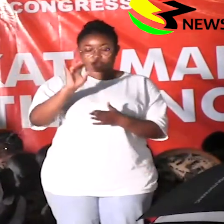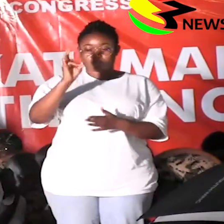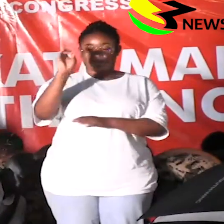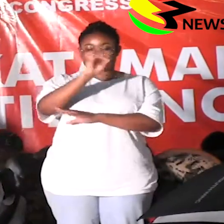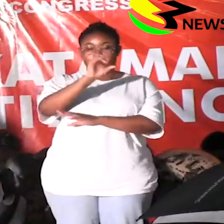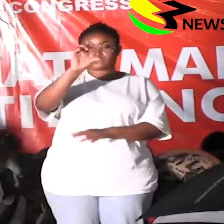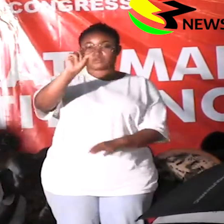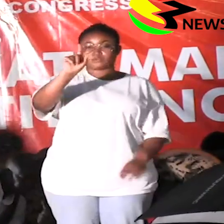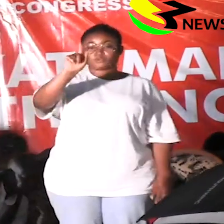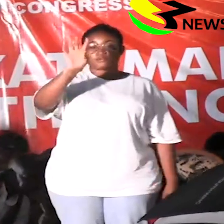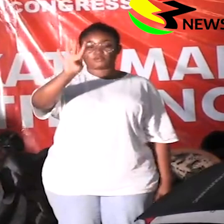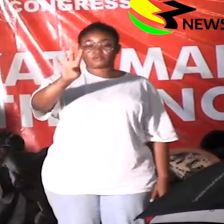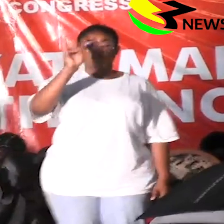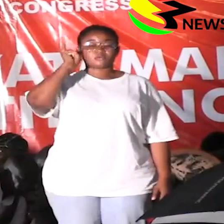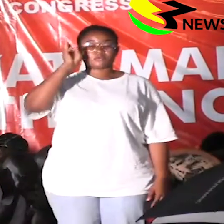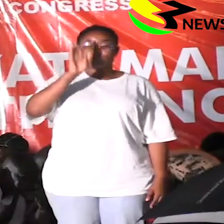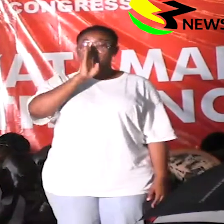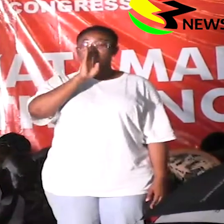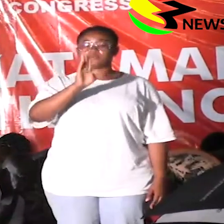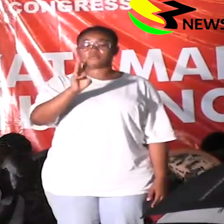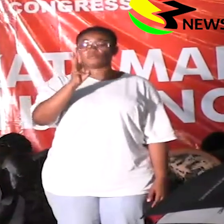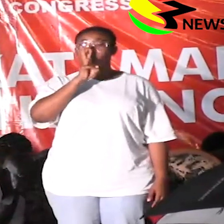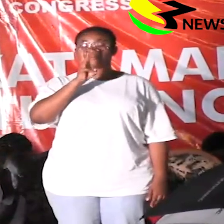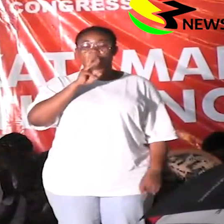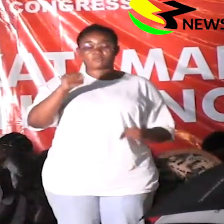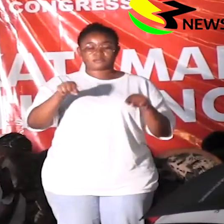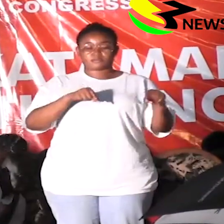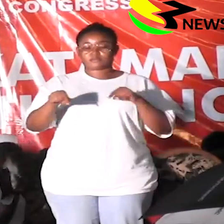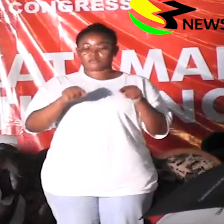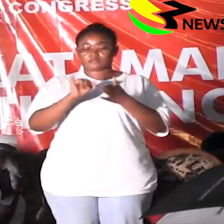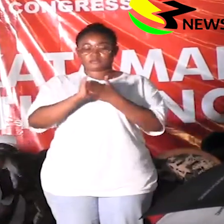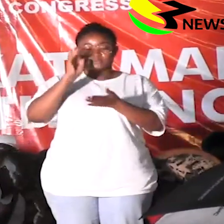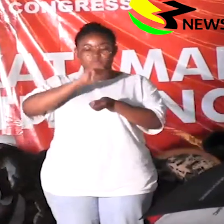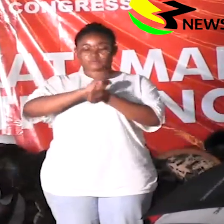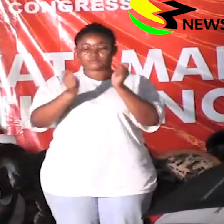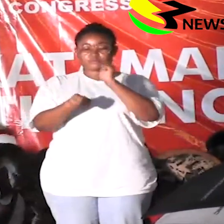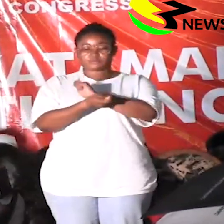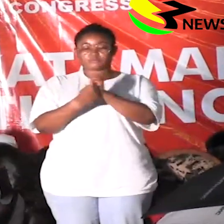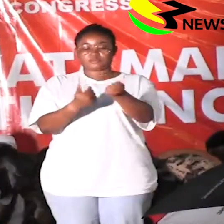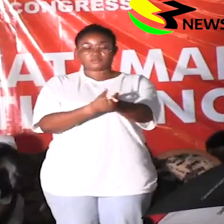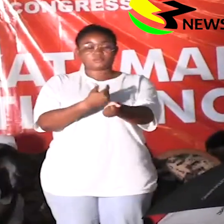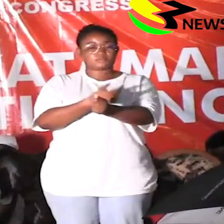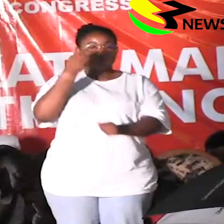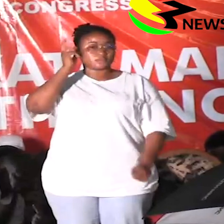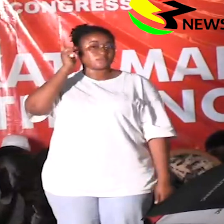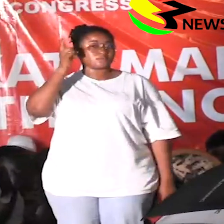2024 is going to be a watershed event that will change the course of Ghana's history.